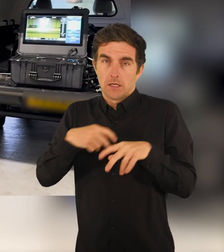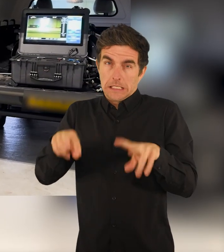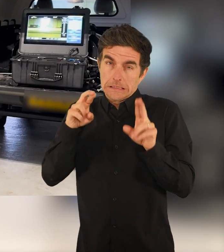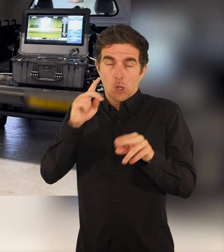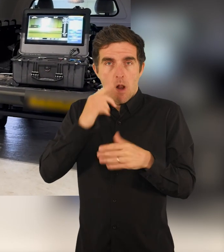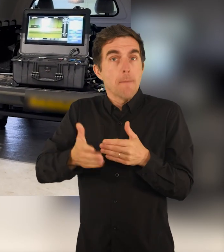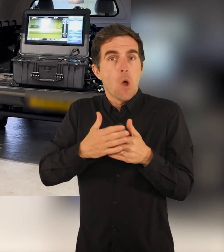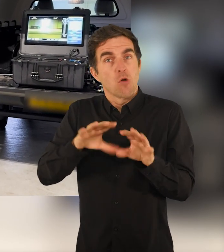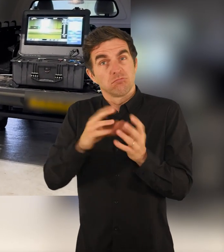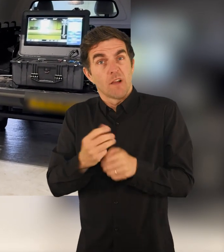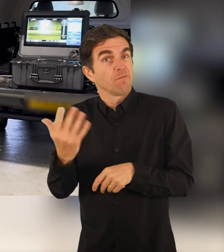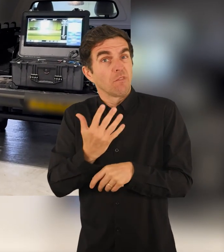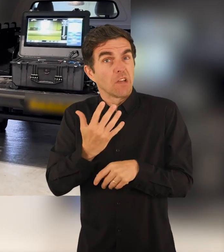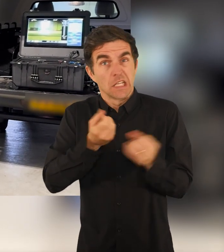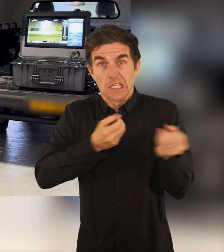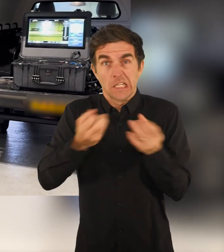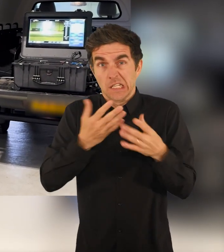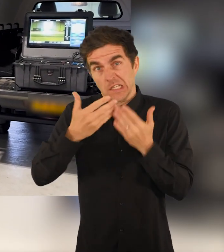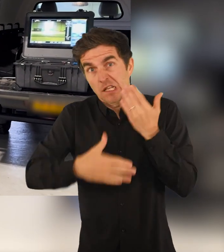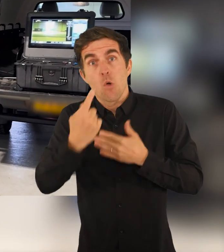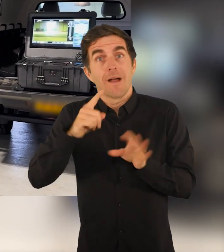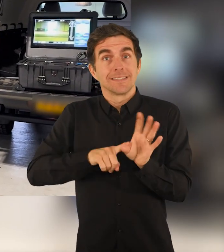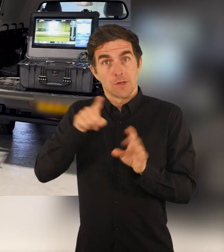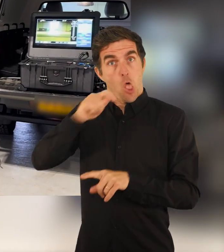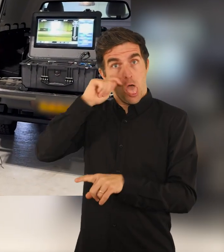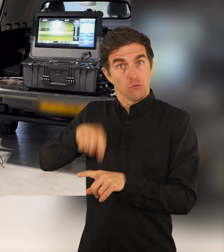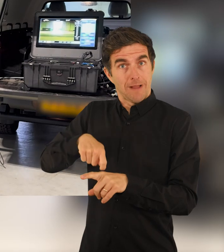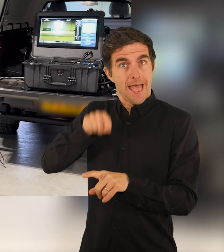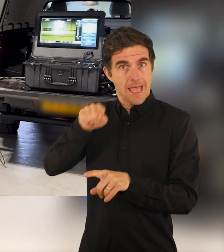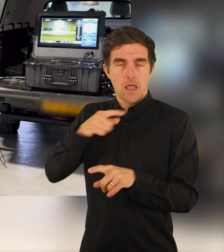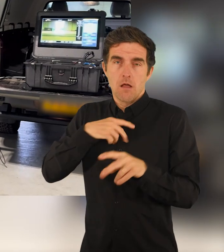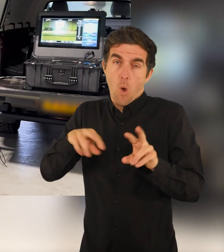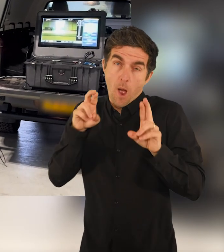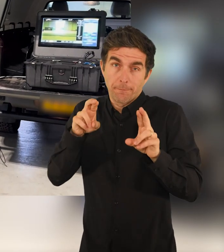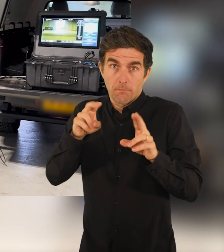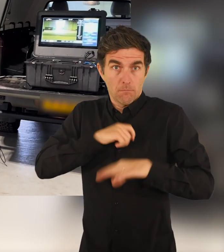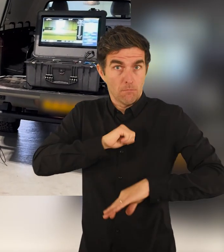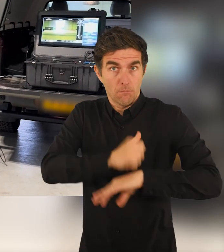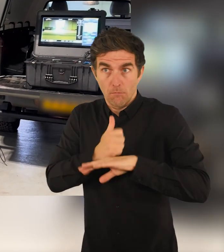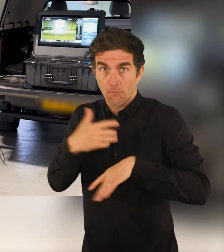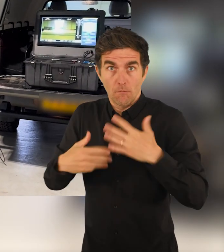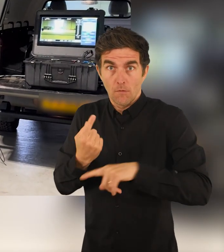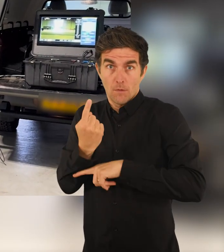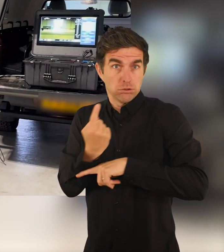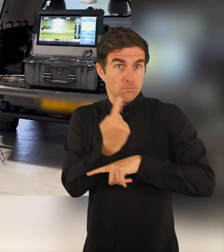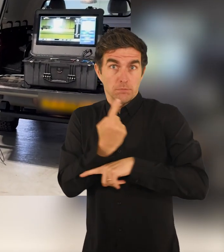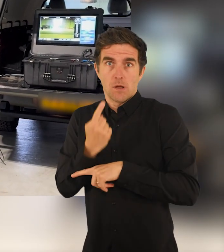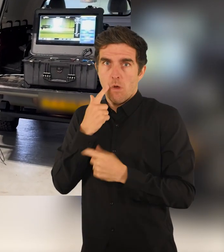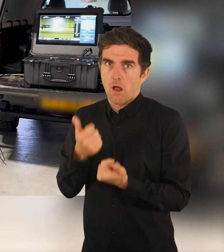a further 15 systems, which we hope will be in Ukraine over the next year. We hope that this will be a very successful system, which will be particularly